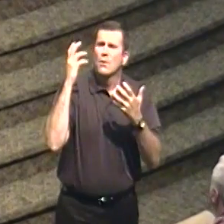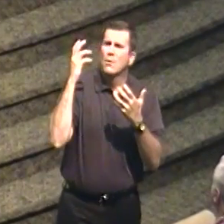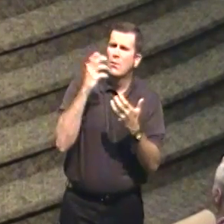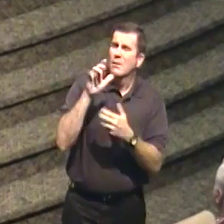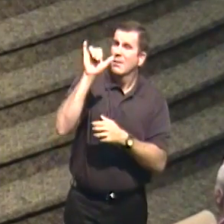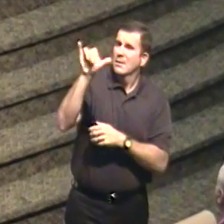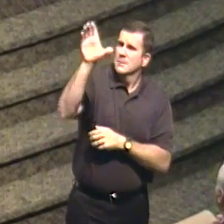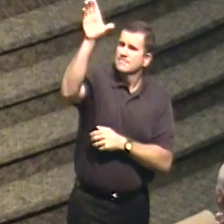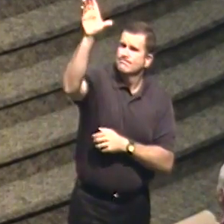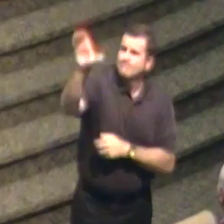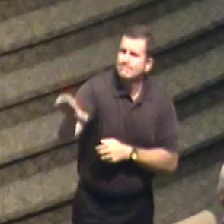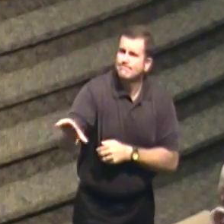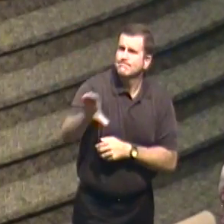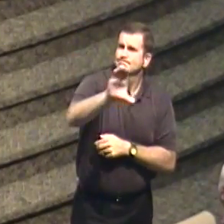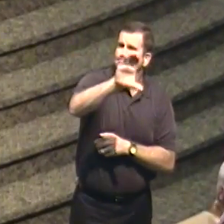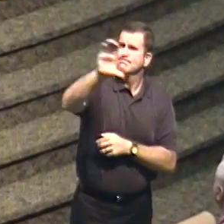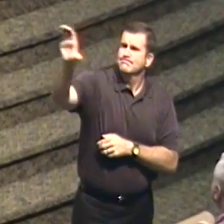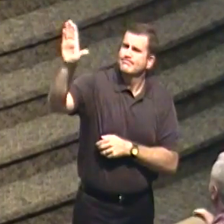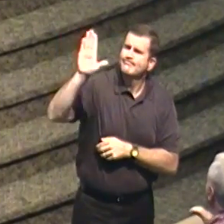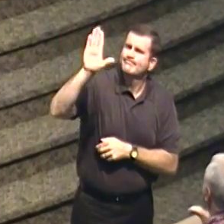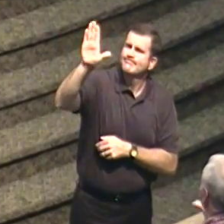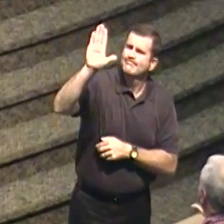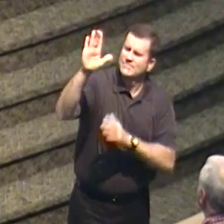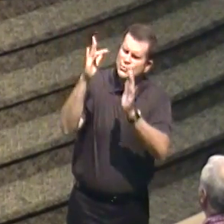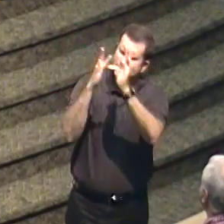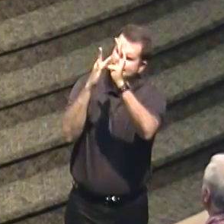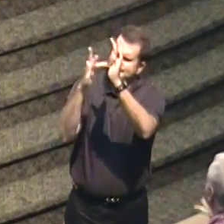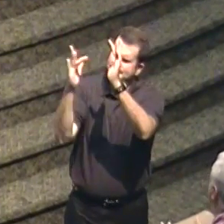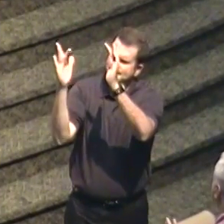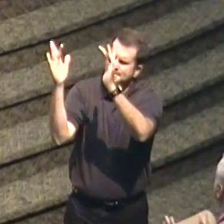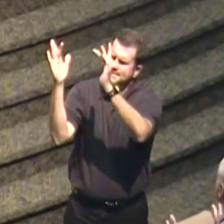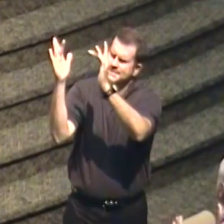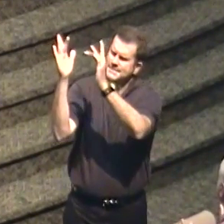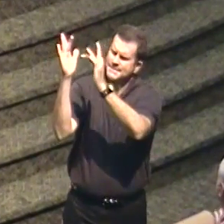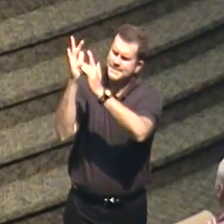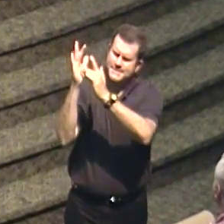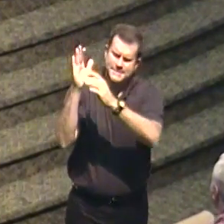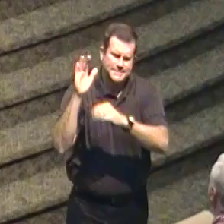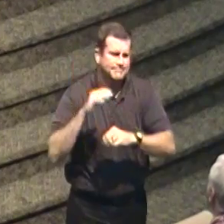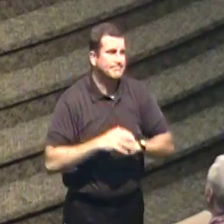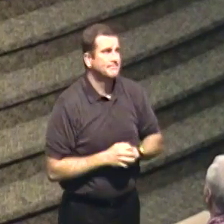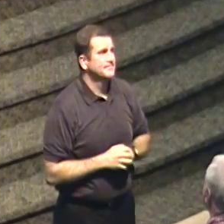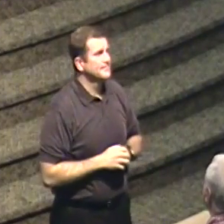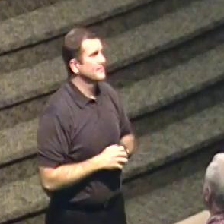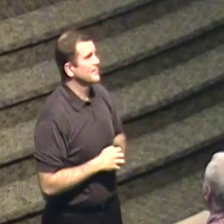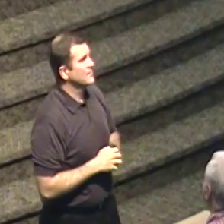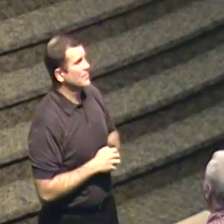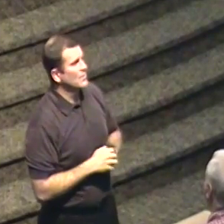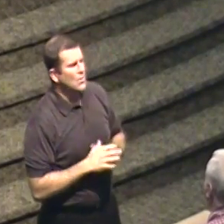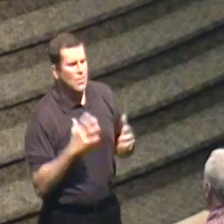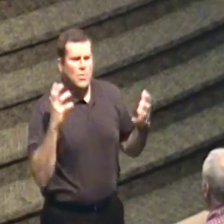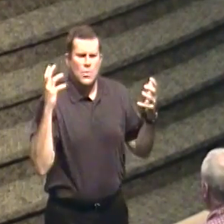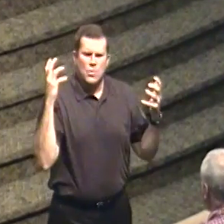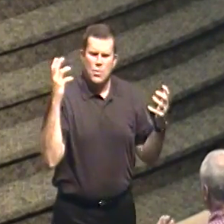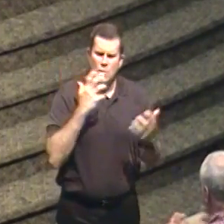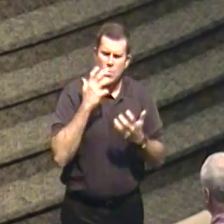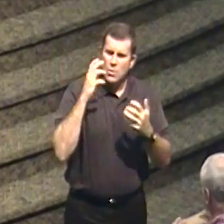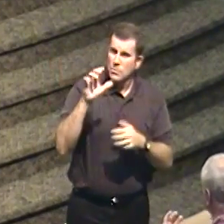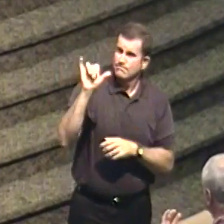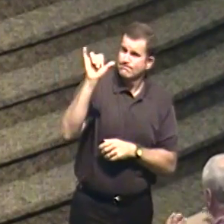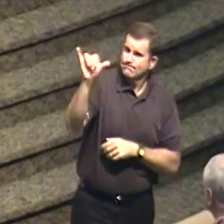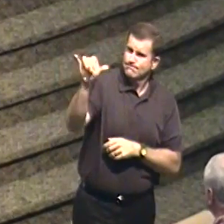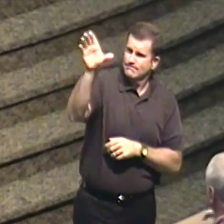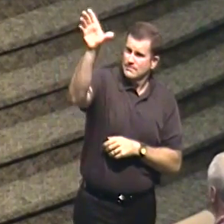Oh, the cross of Jesus. Come on. You sing it. Sing it to him.